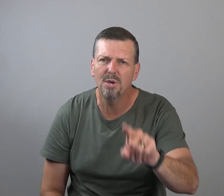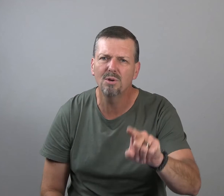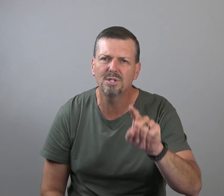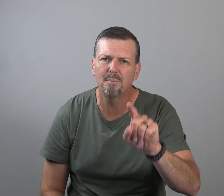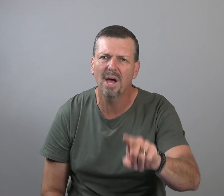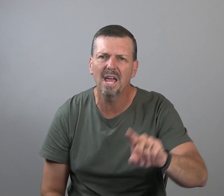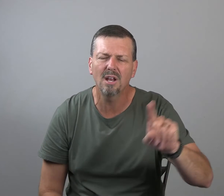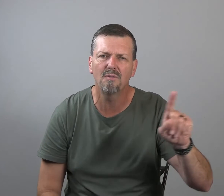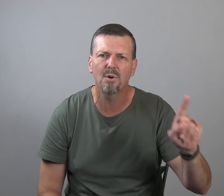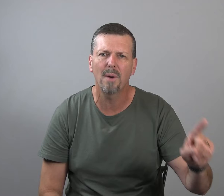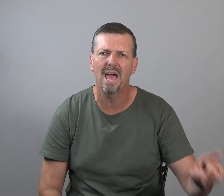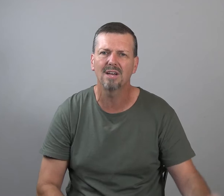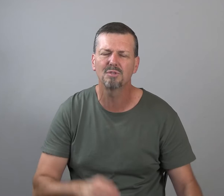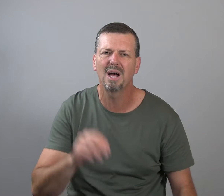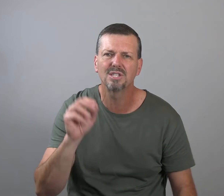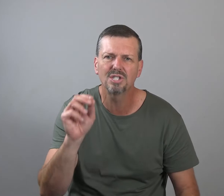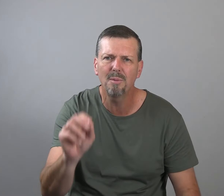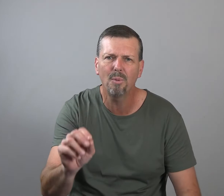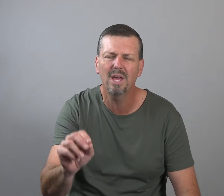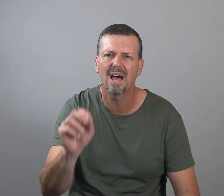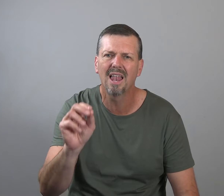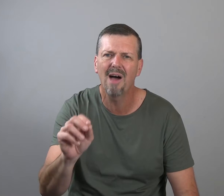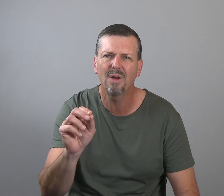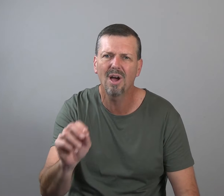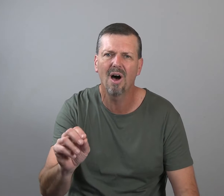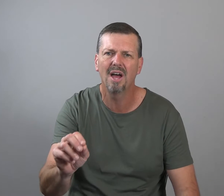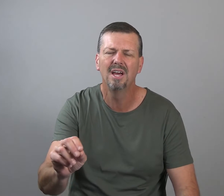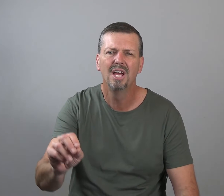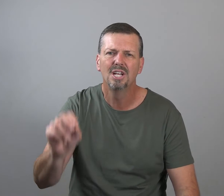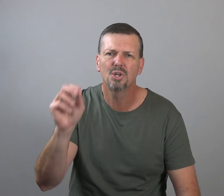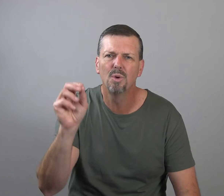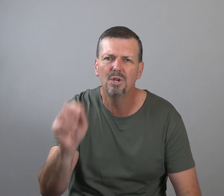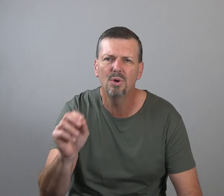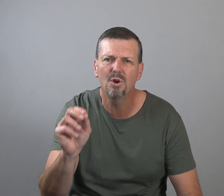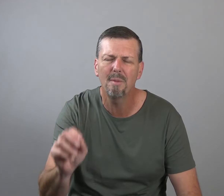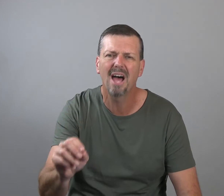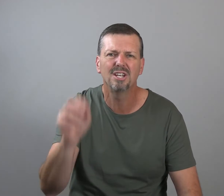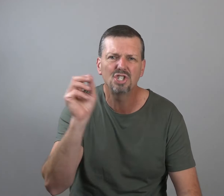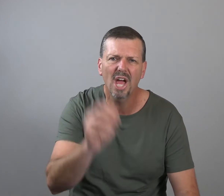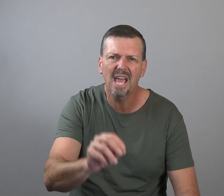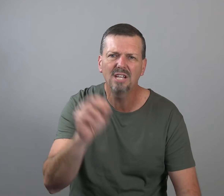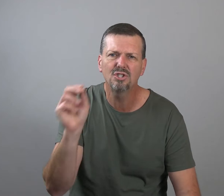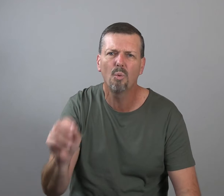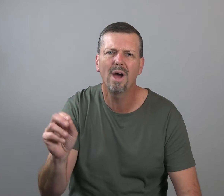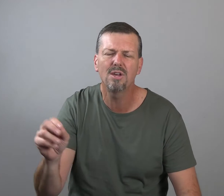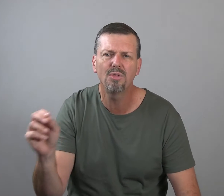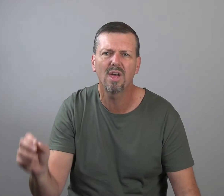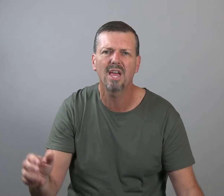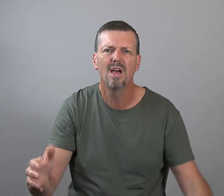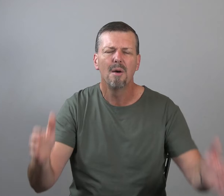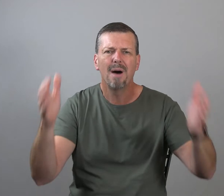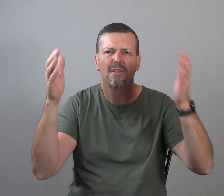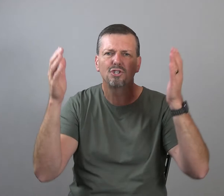abuse and pain of your past by simply allowing God to renew your mind, to change the way you think by the